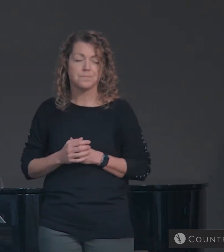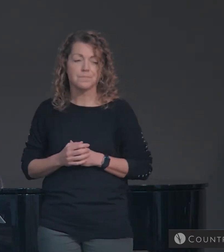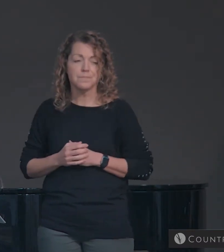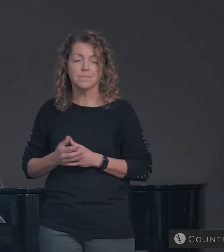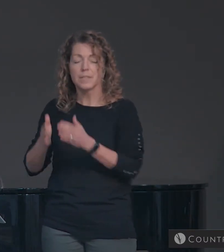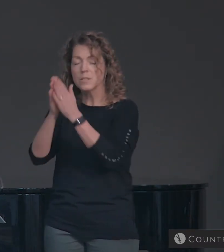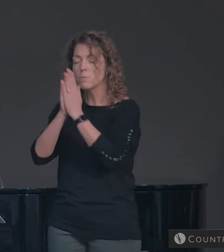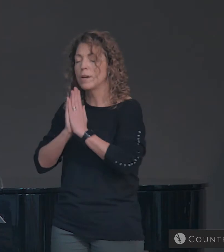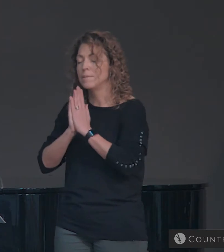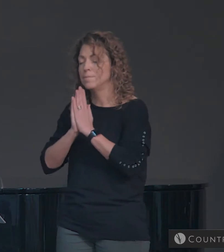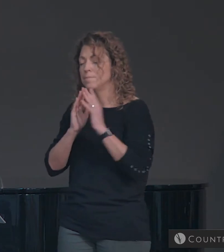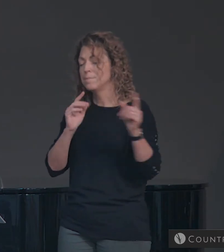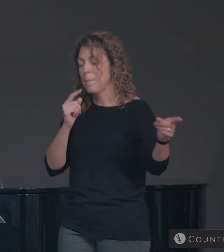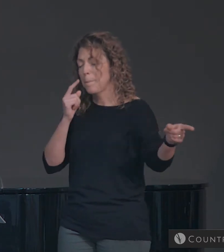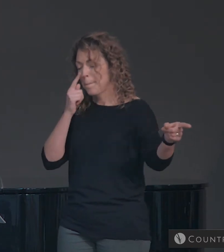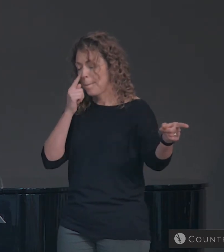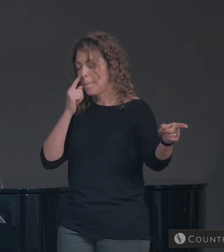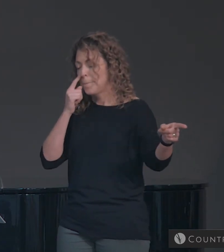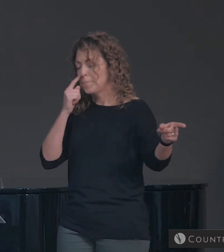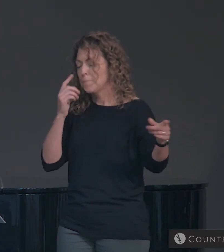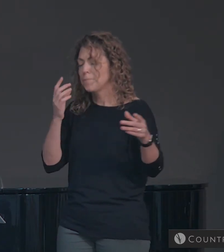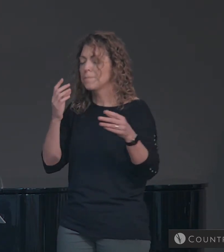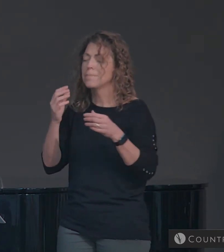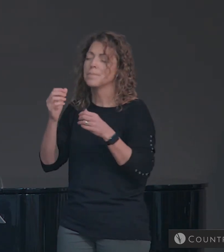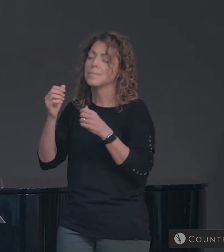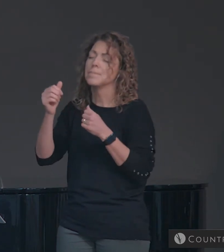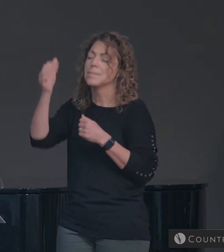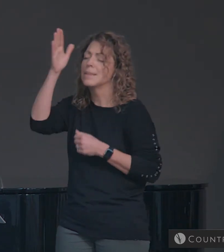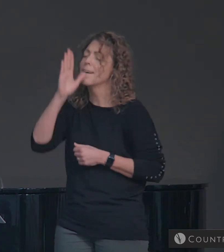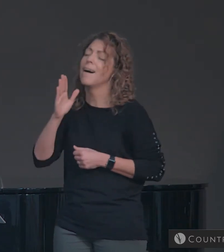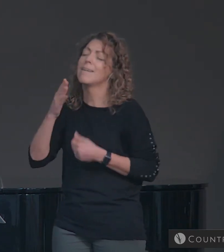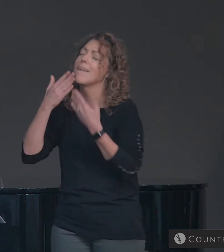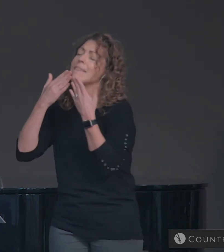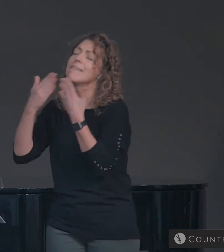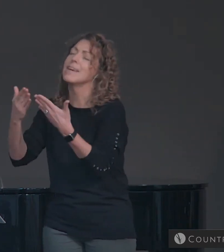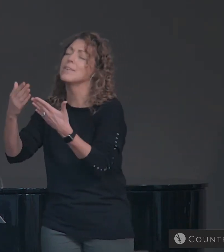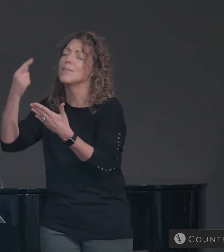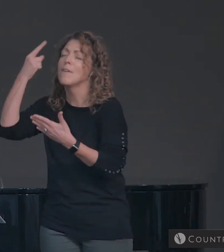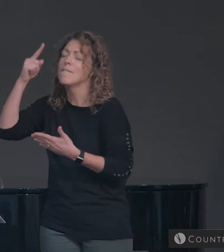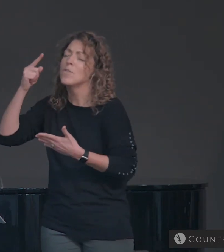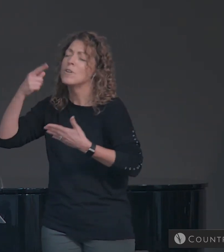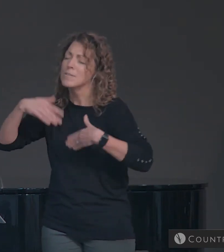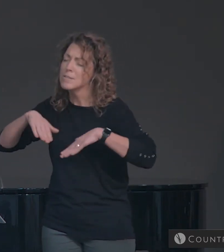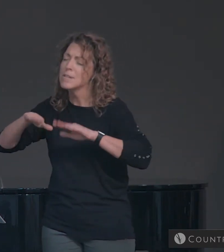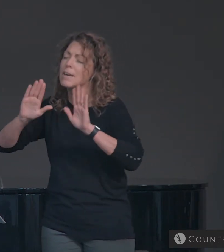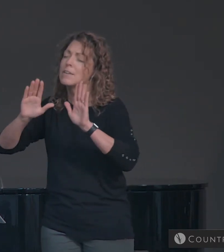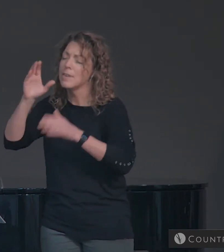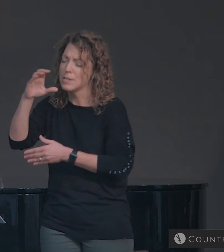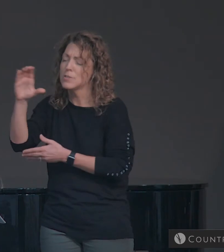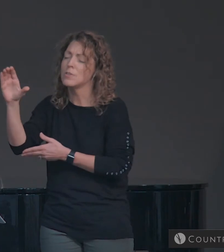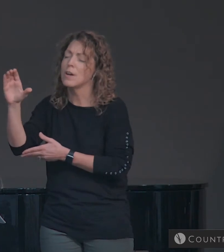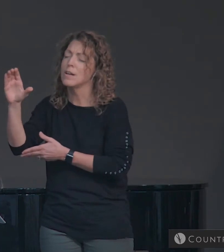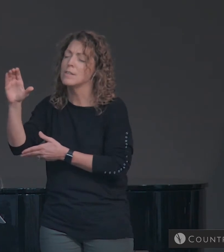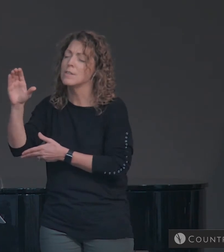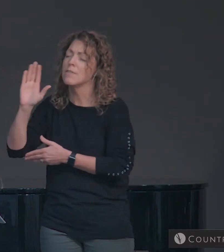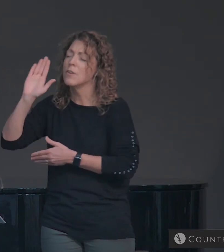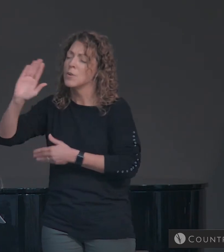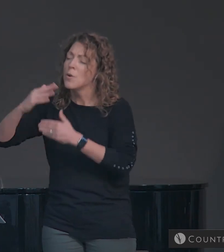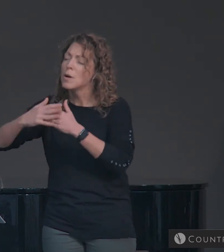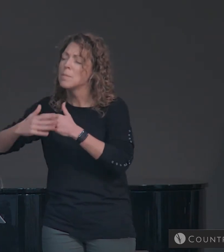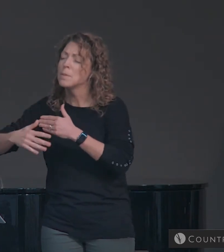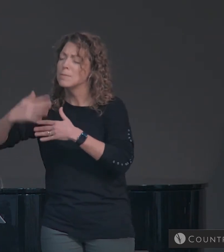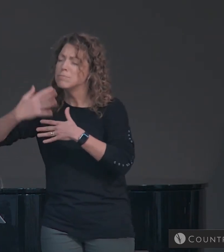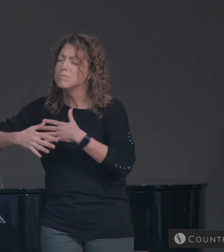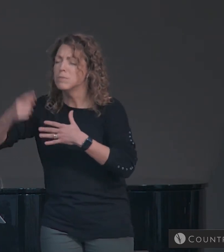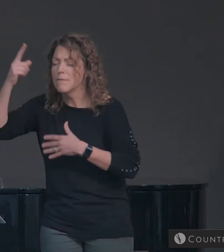Let's pray. Dear God, thank you for your sacrifice on the cross. Thank you for your blood that was shed for